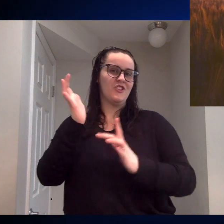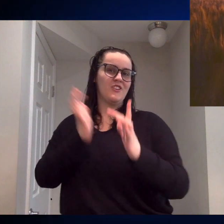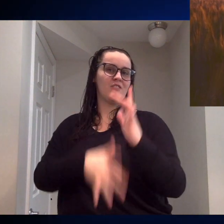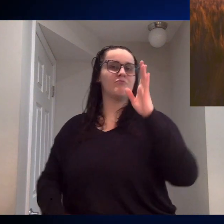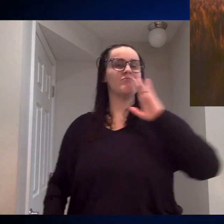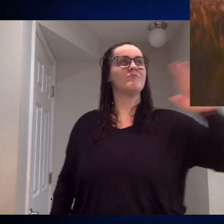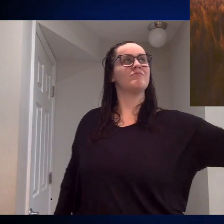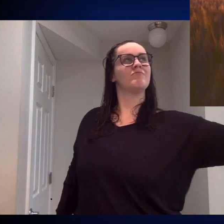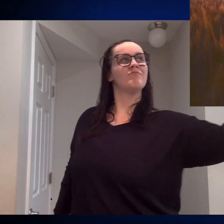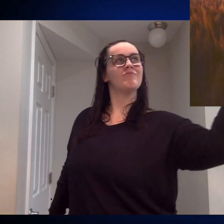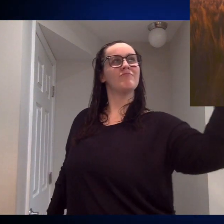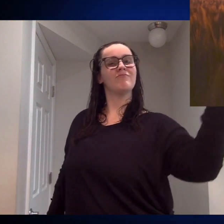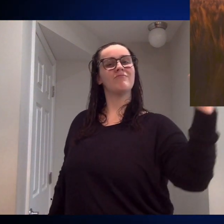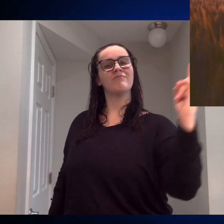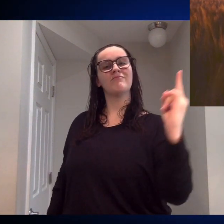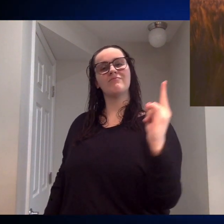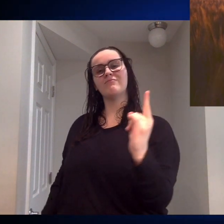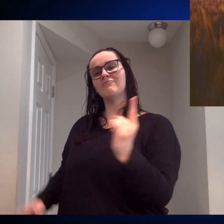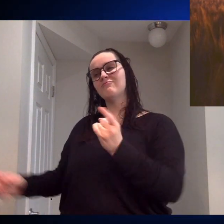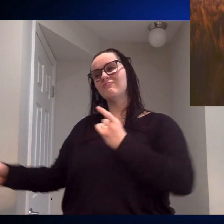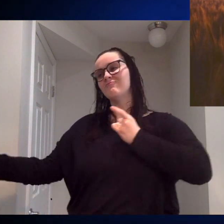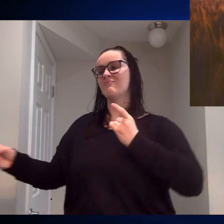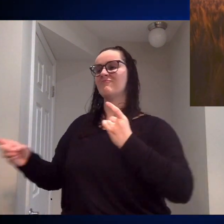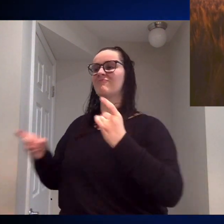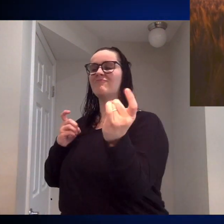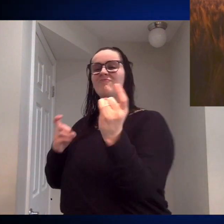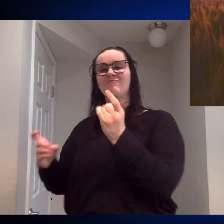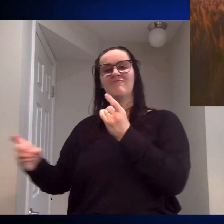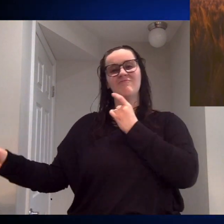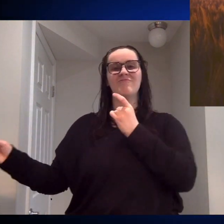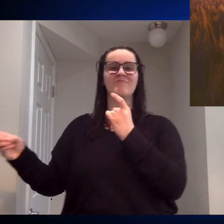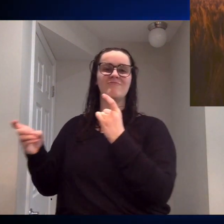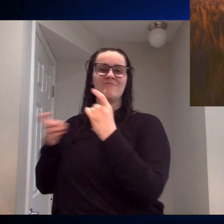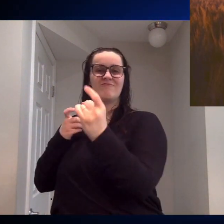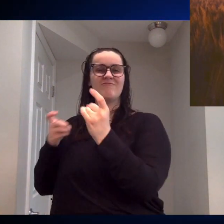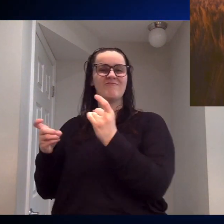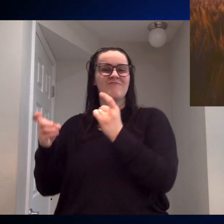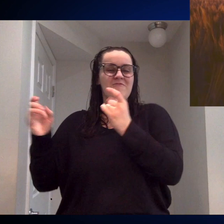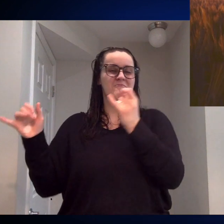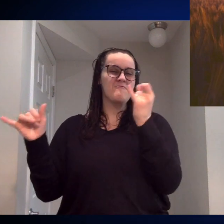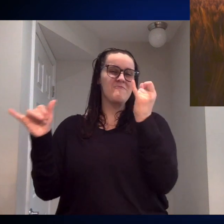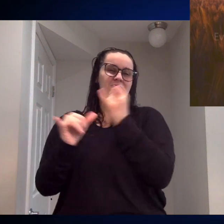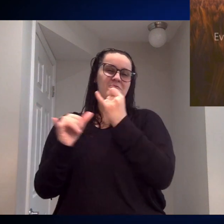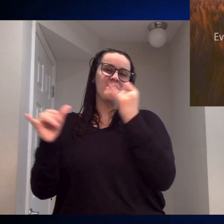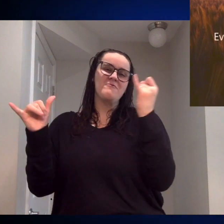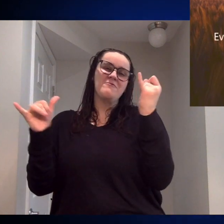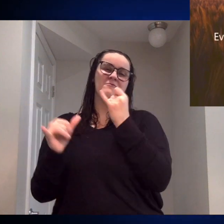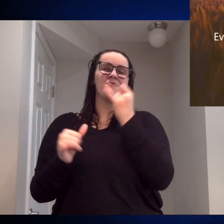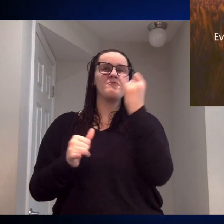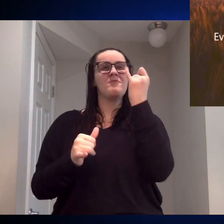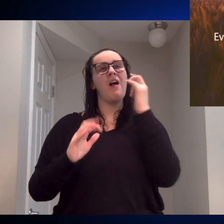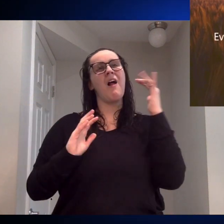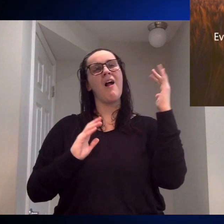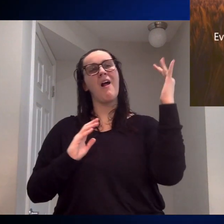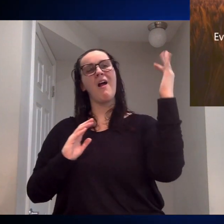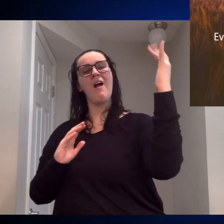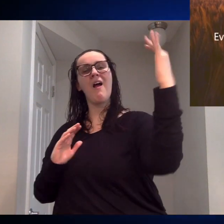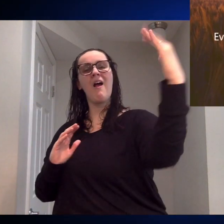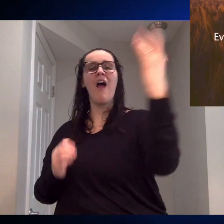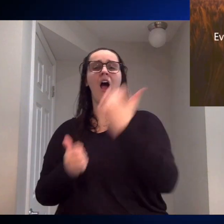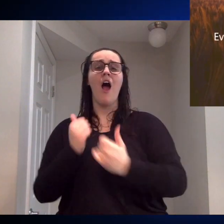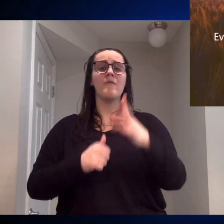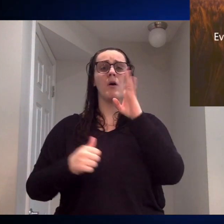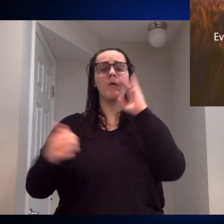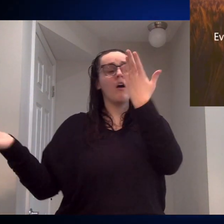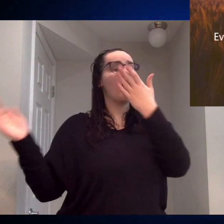King will return for his own. Oh, every knee